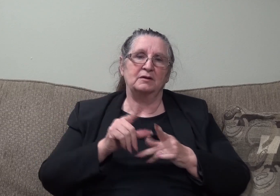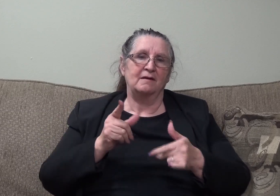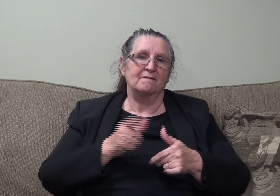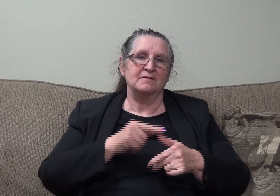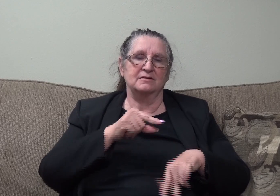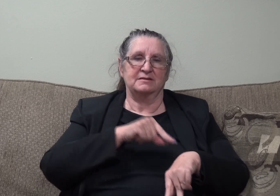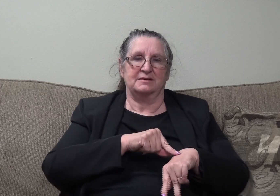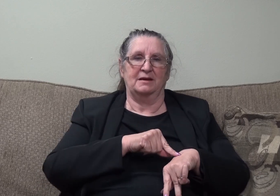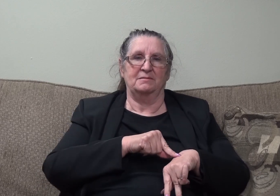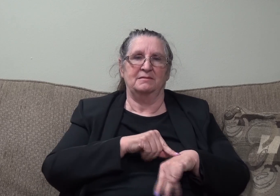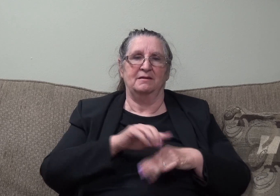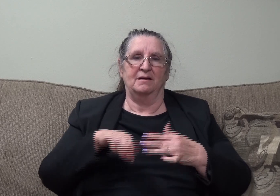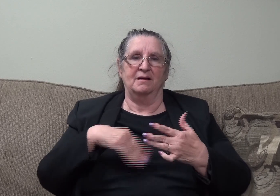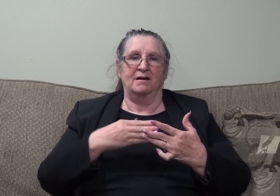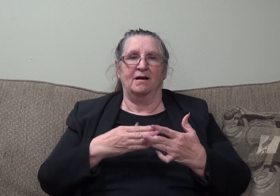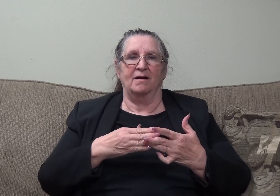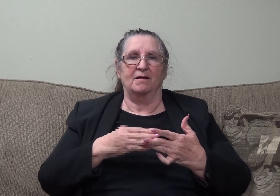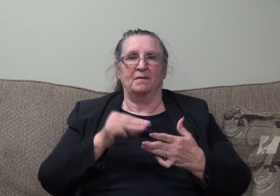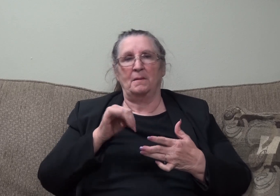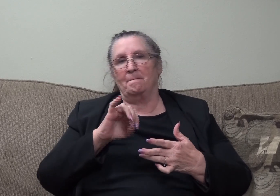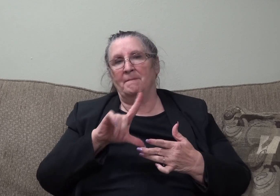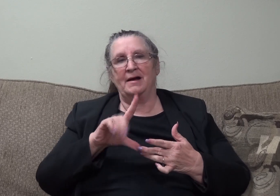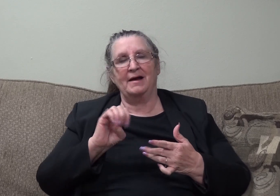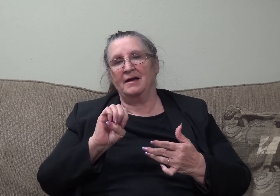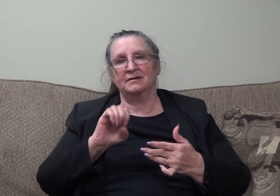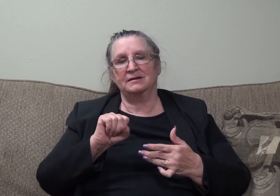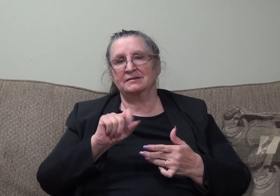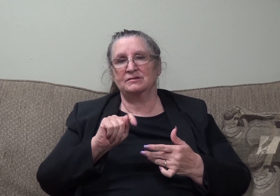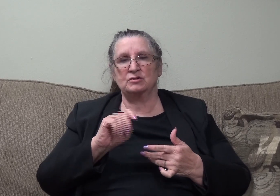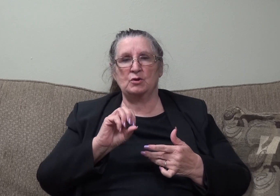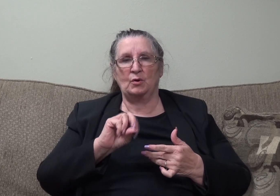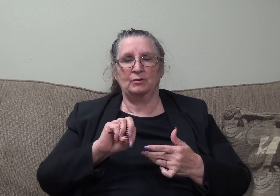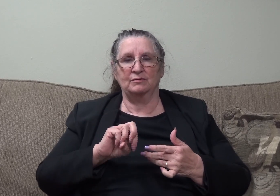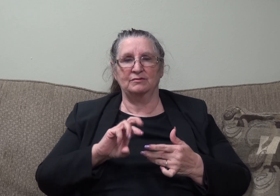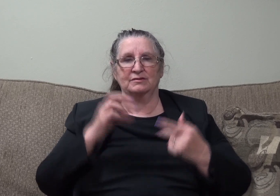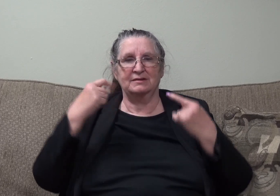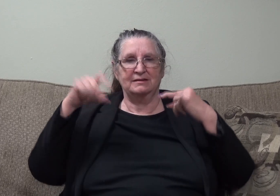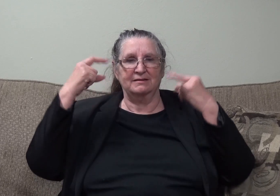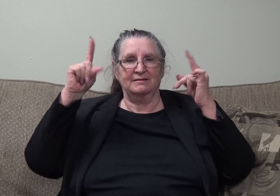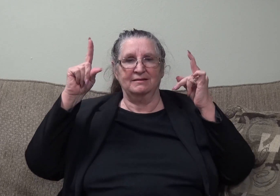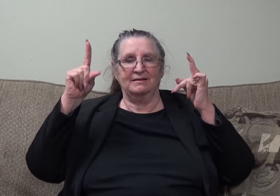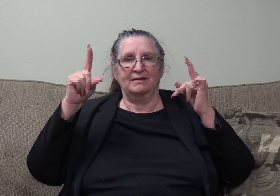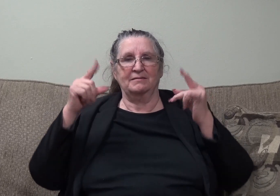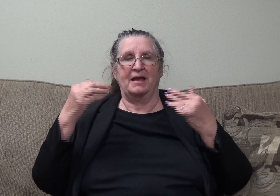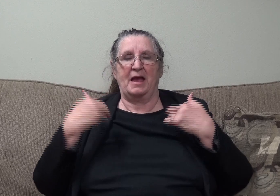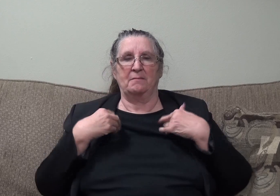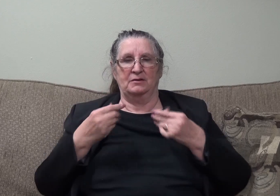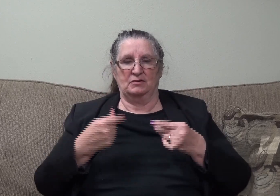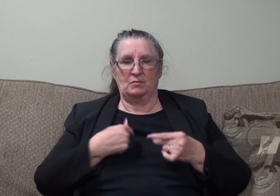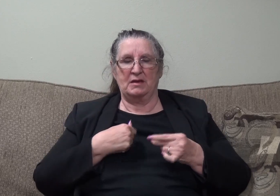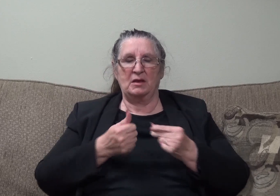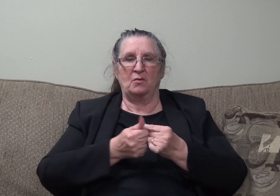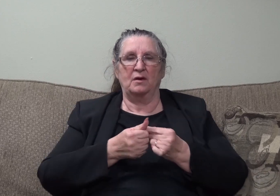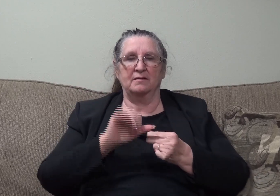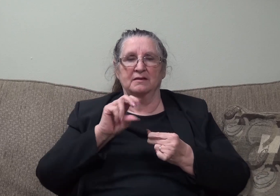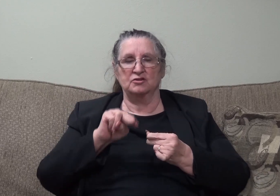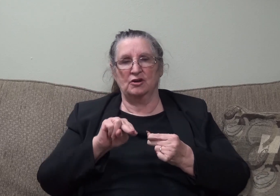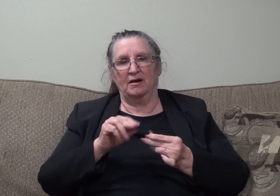All the milestones that you conquered through the study of the Word, like it happened to me with John 1.1. And then, you know,